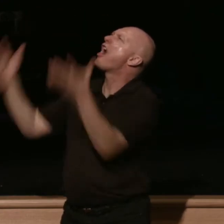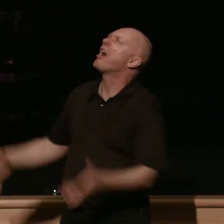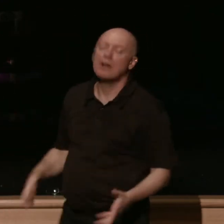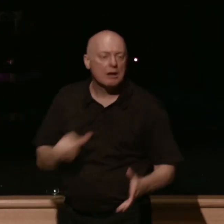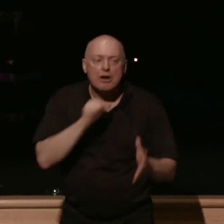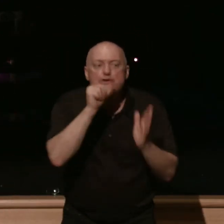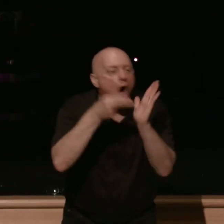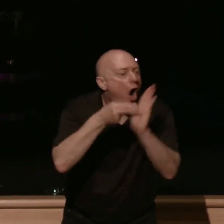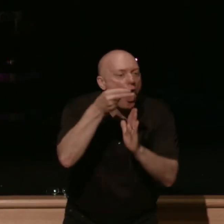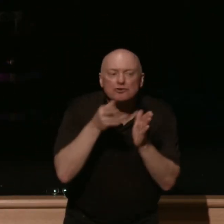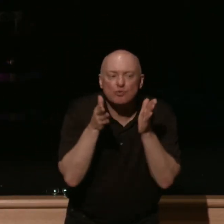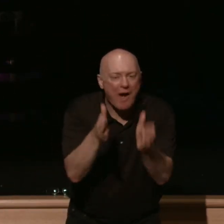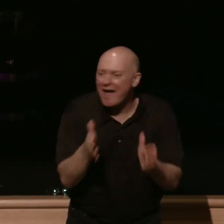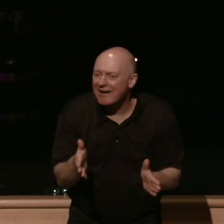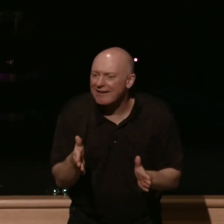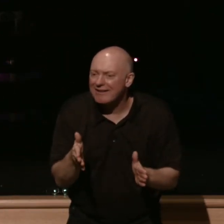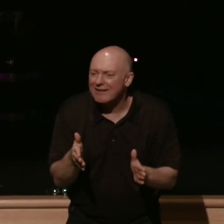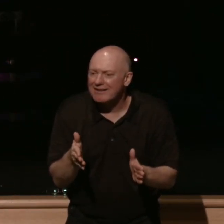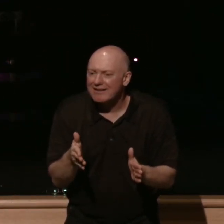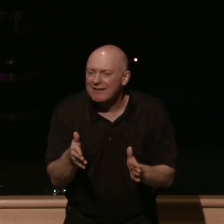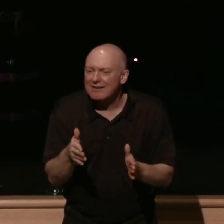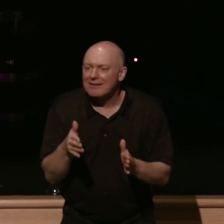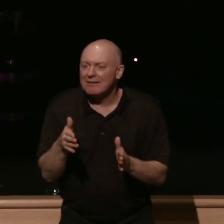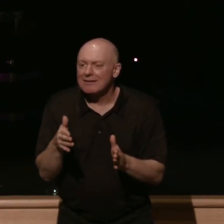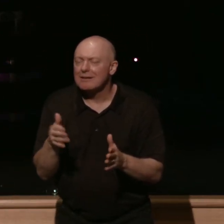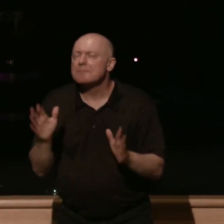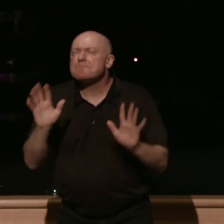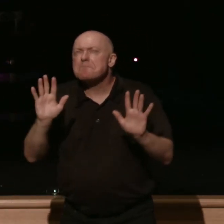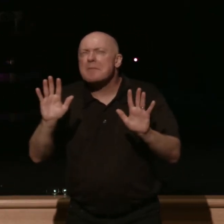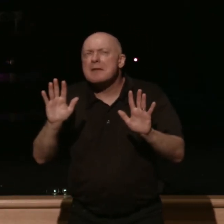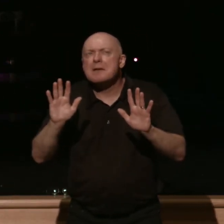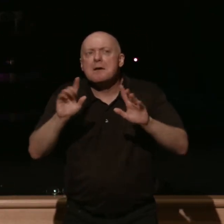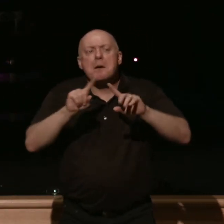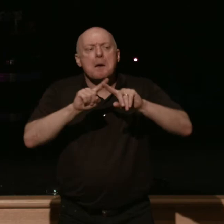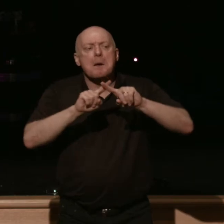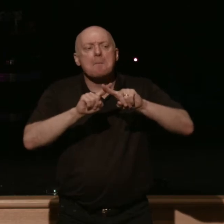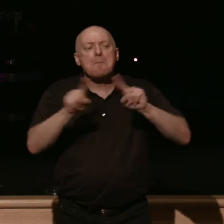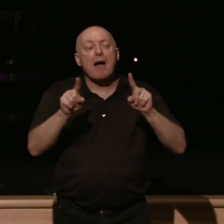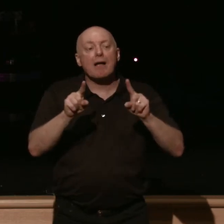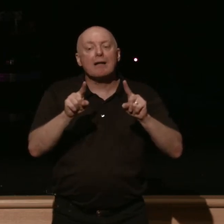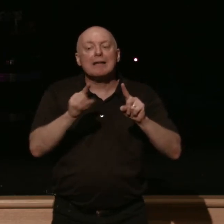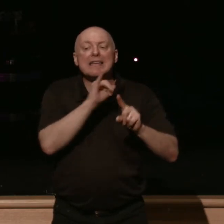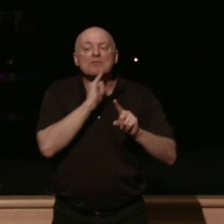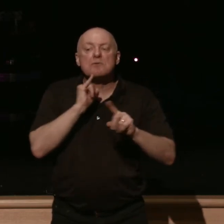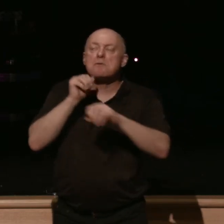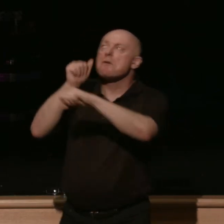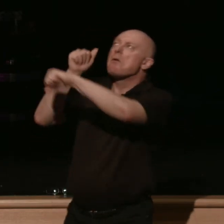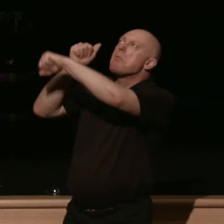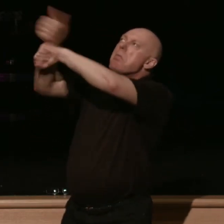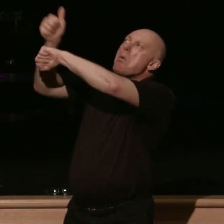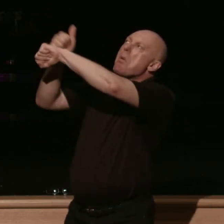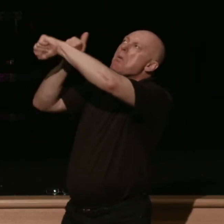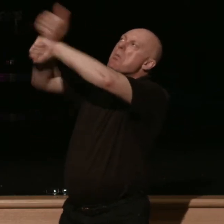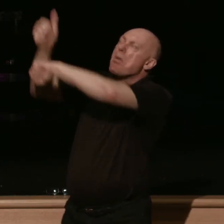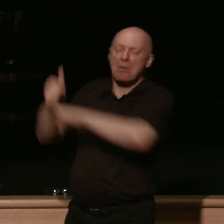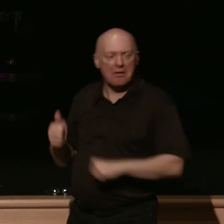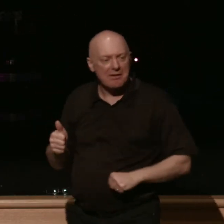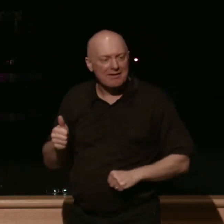lord what's going on but accusing god they weren't asking